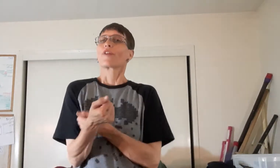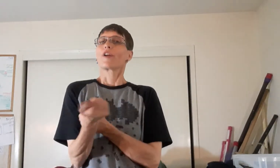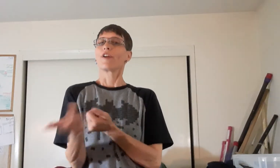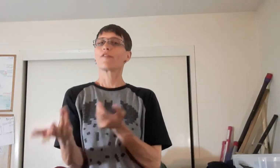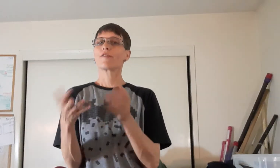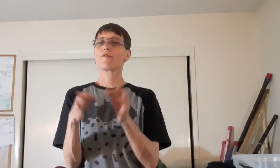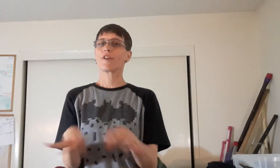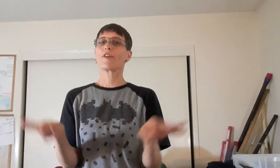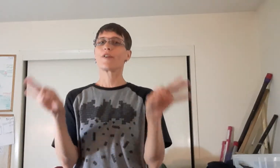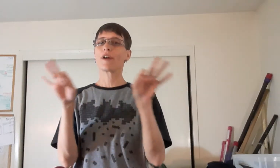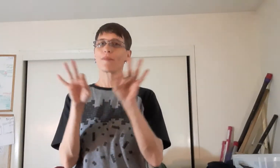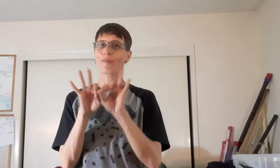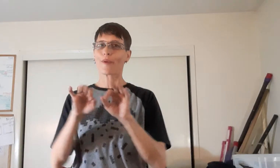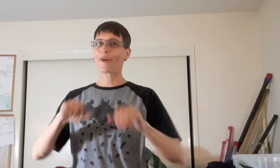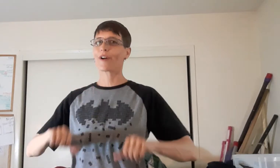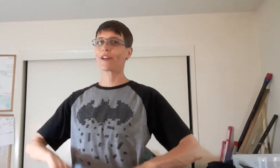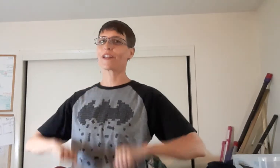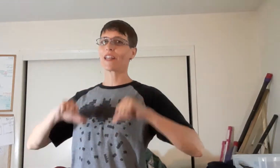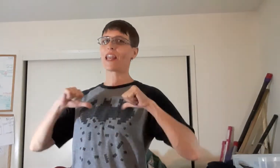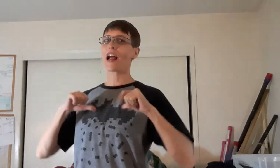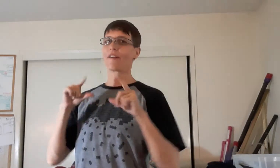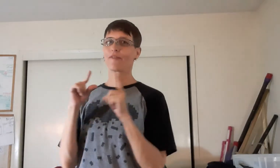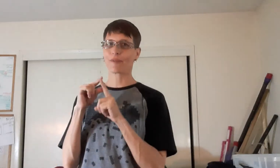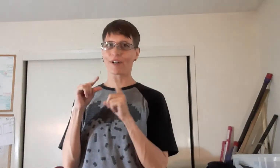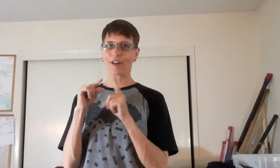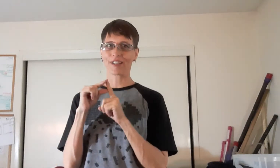Here's a few important life words.